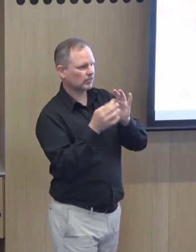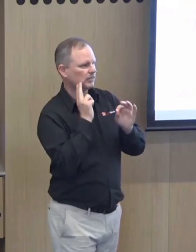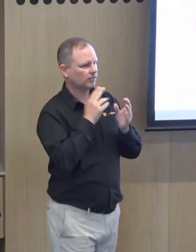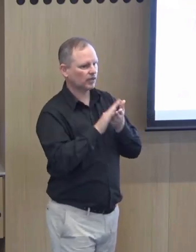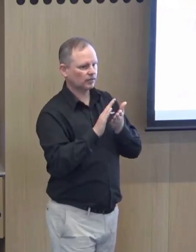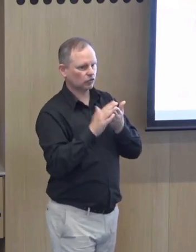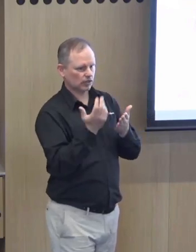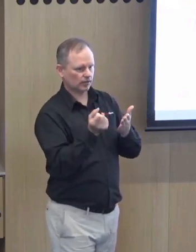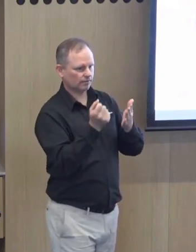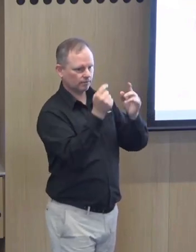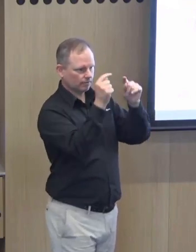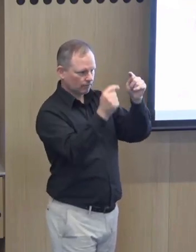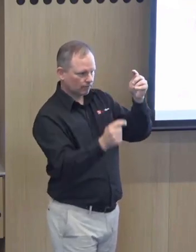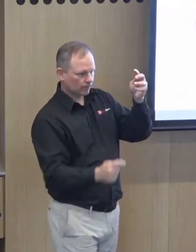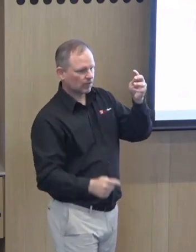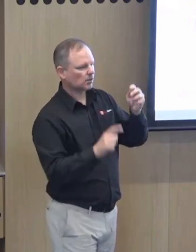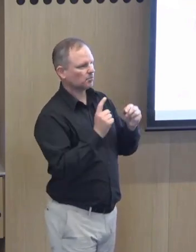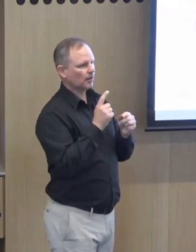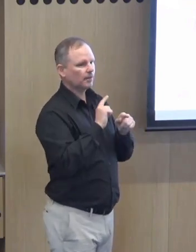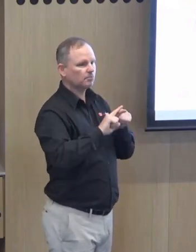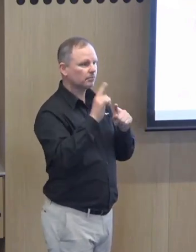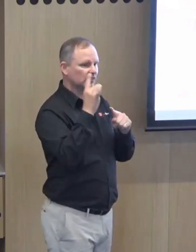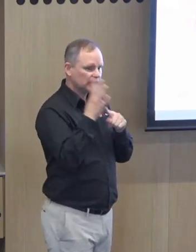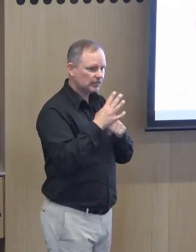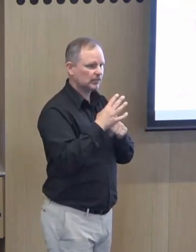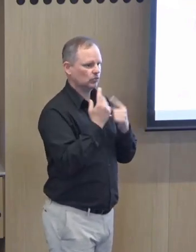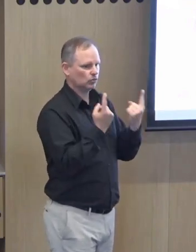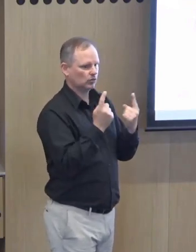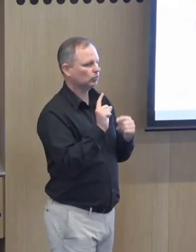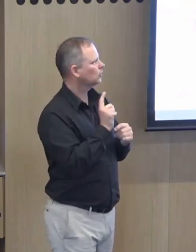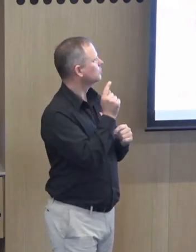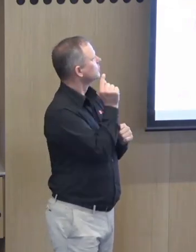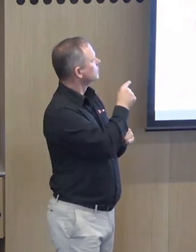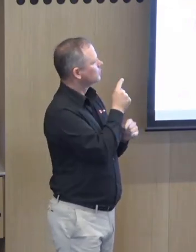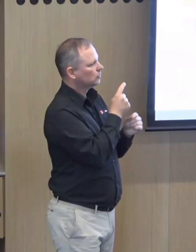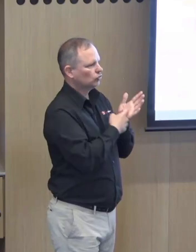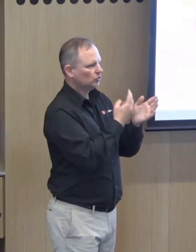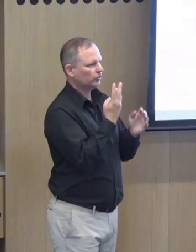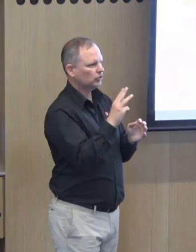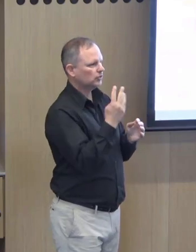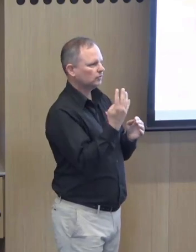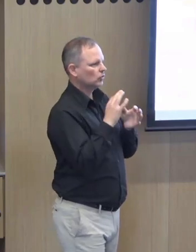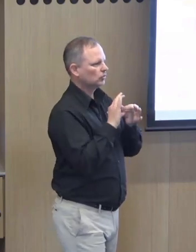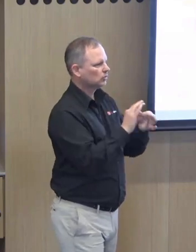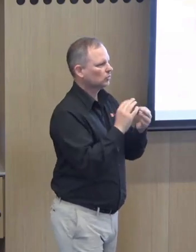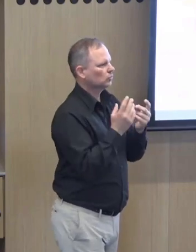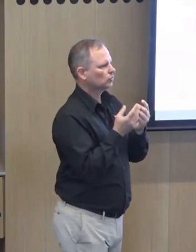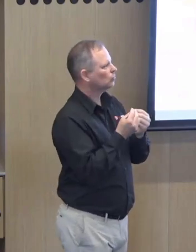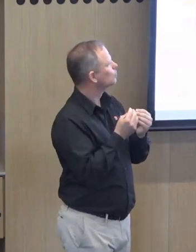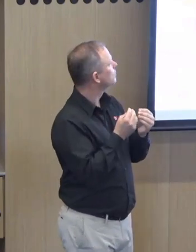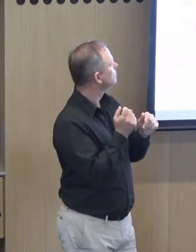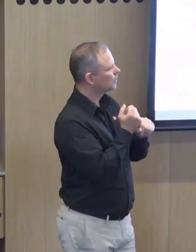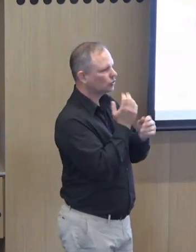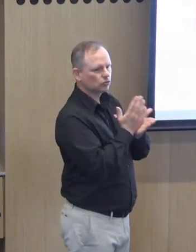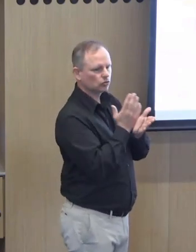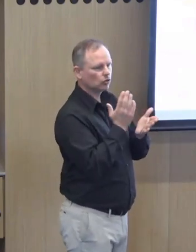but they all linked deaf and hard of hearing. But the key one was this one, Recommendation 34, which is essentially